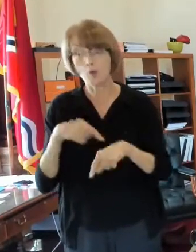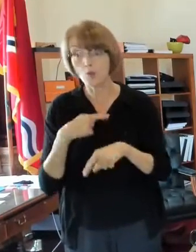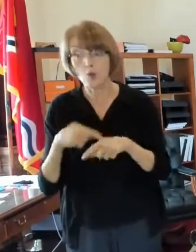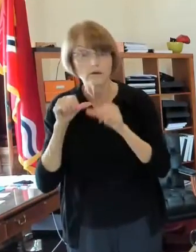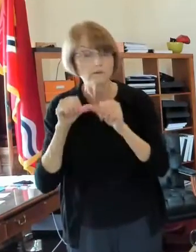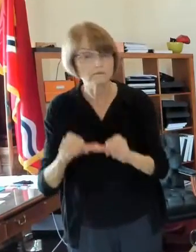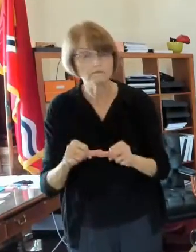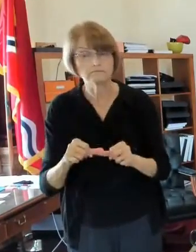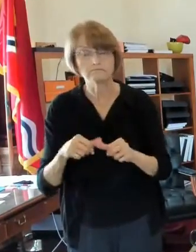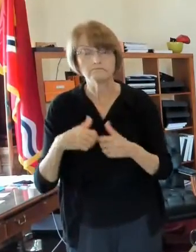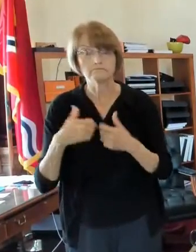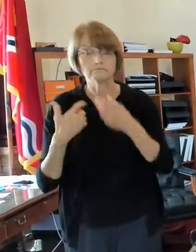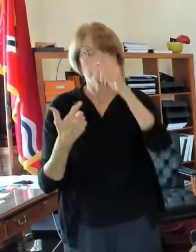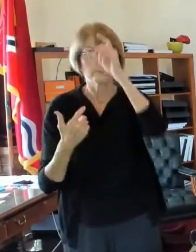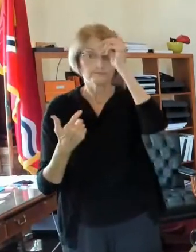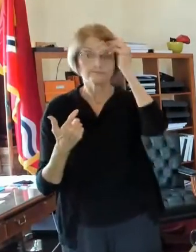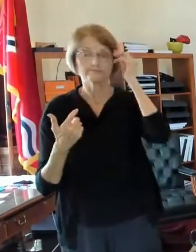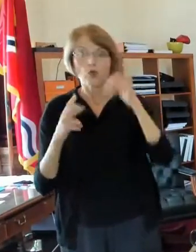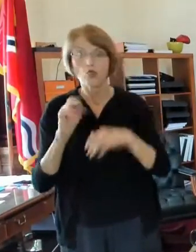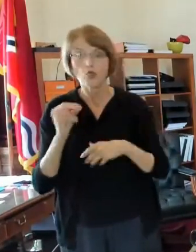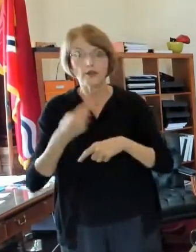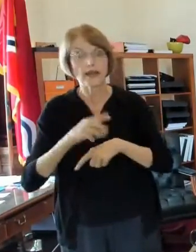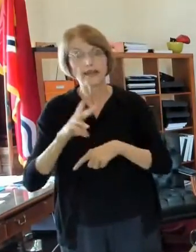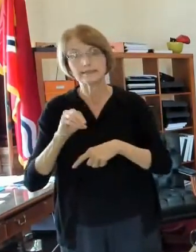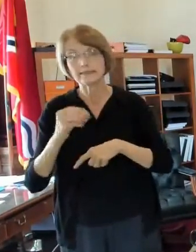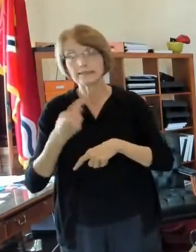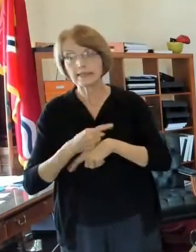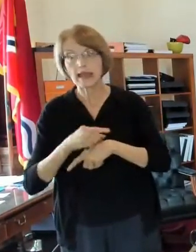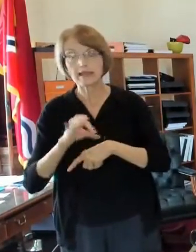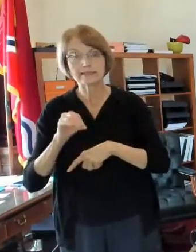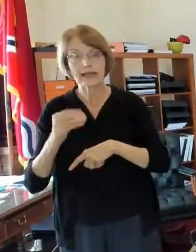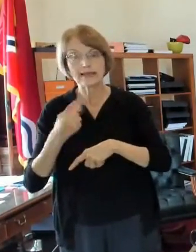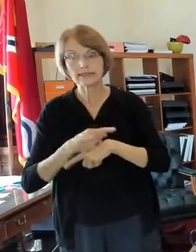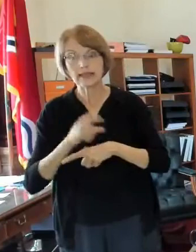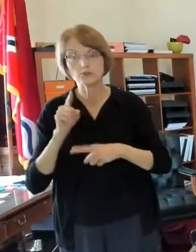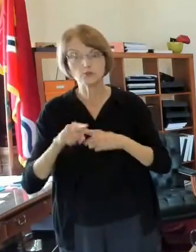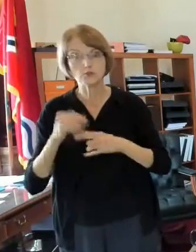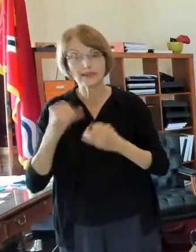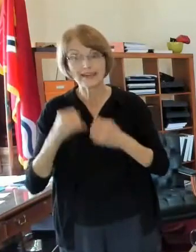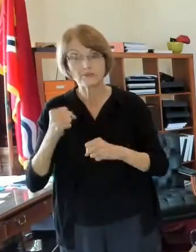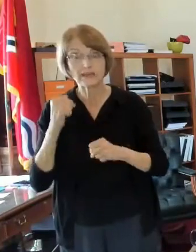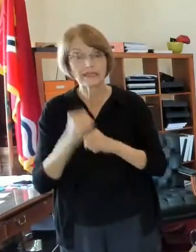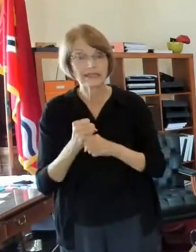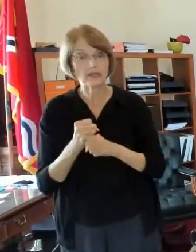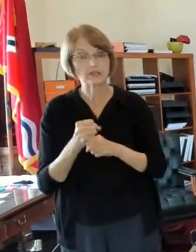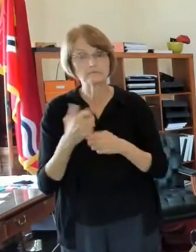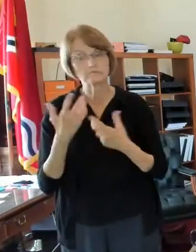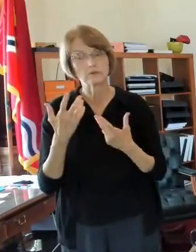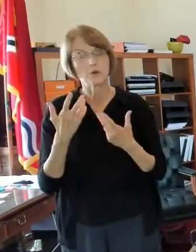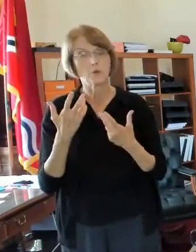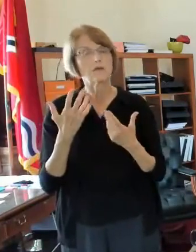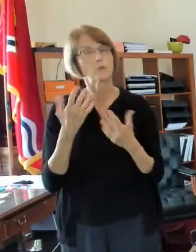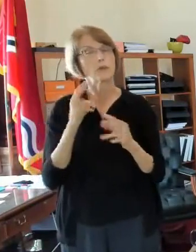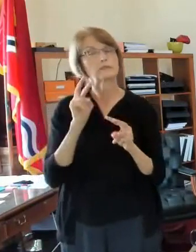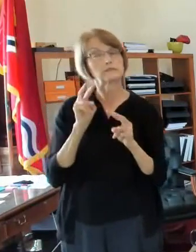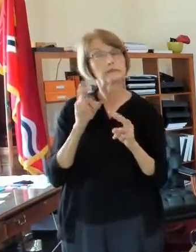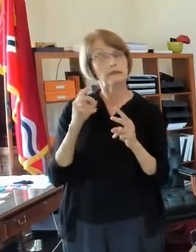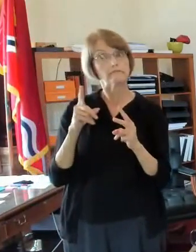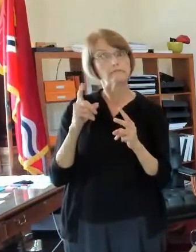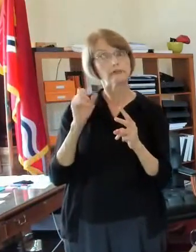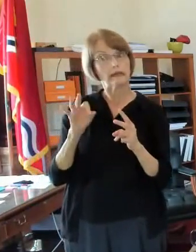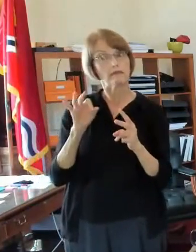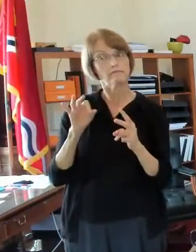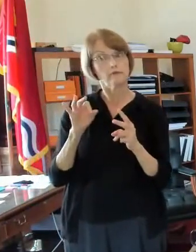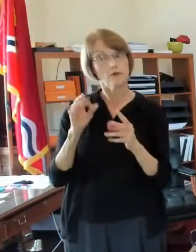on 30 days 60 days 90 days till the end of the year i think it depends on how successful it is but